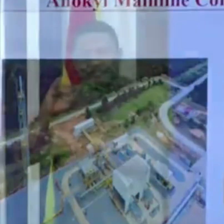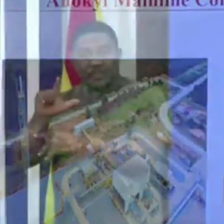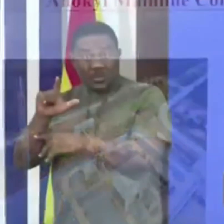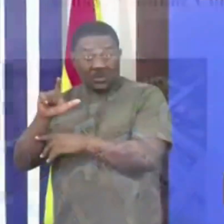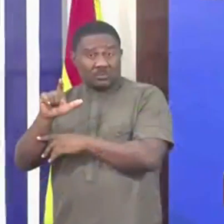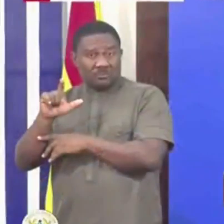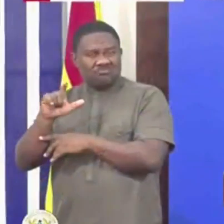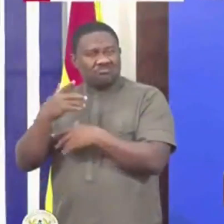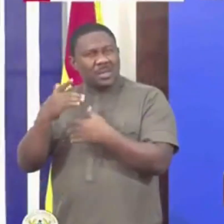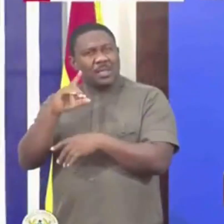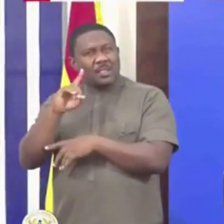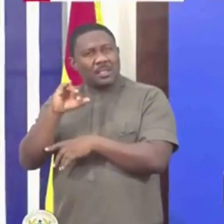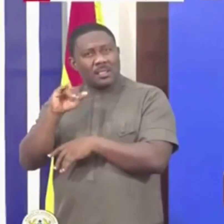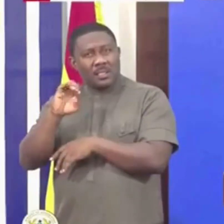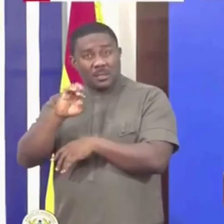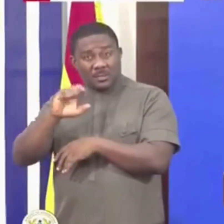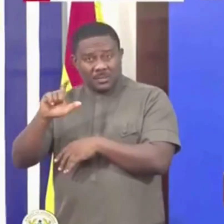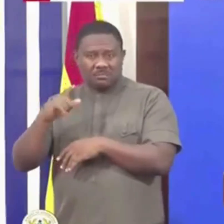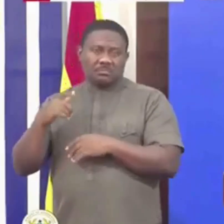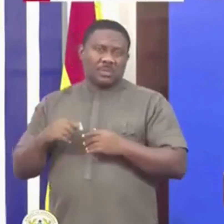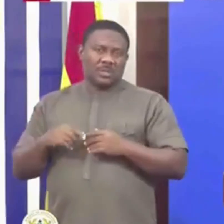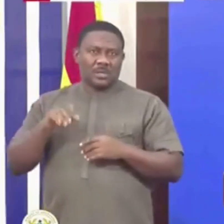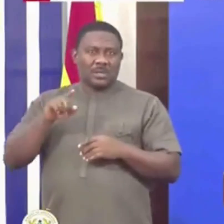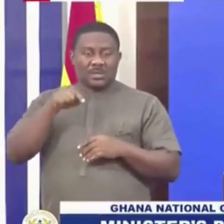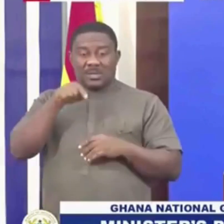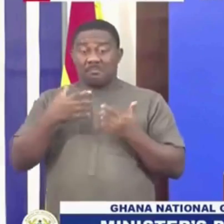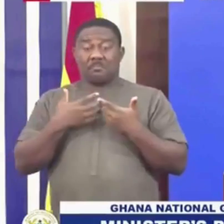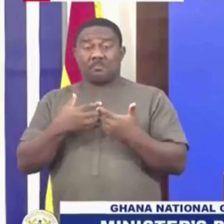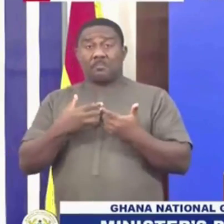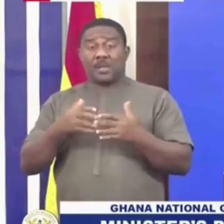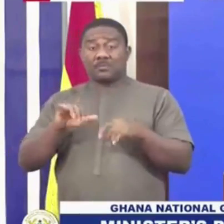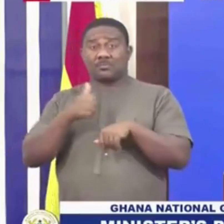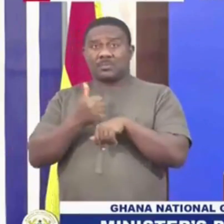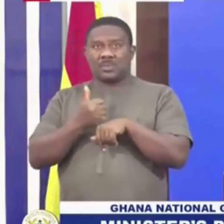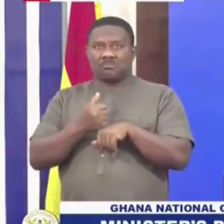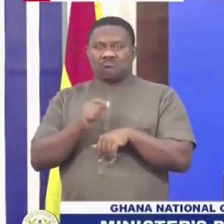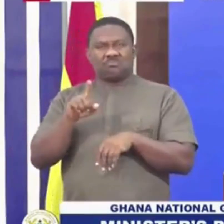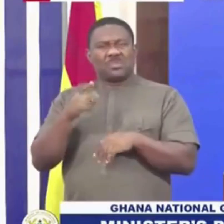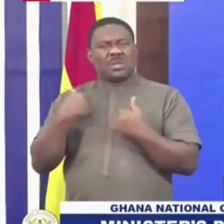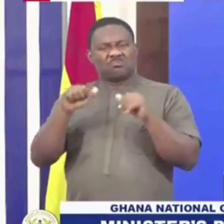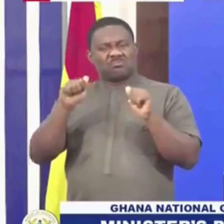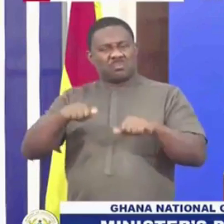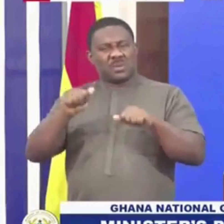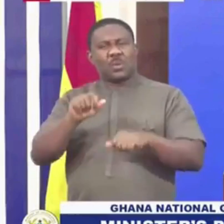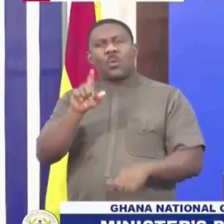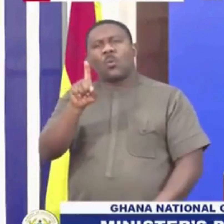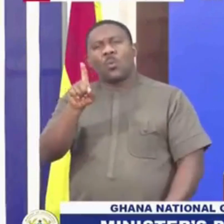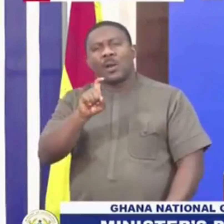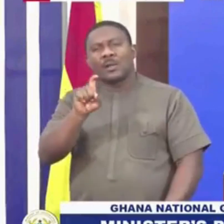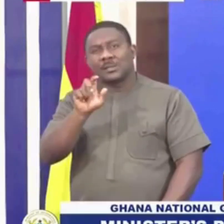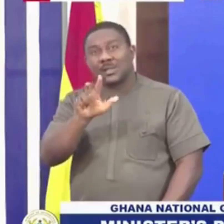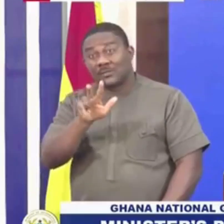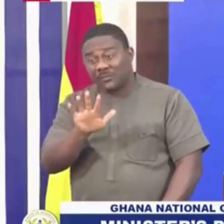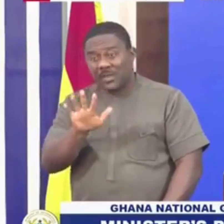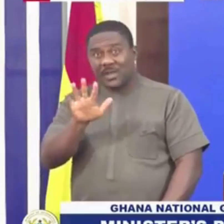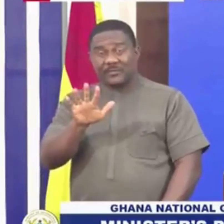That infrastructure so installed had only a capacity of about 135 units of gas. In other words,